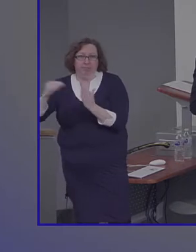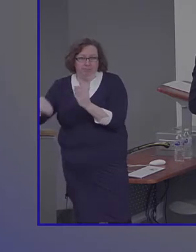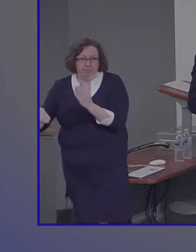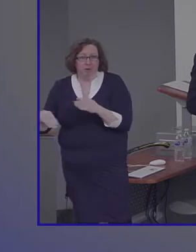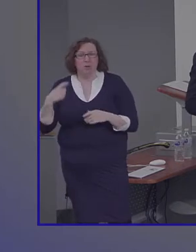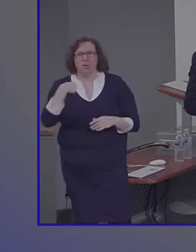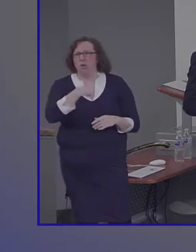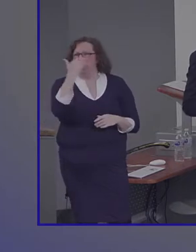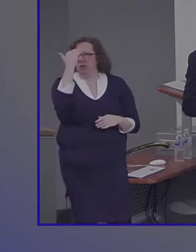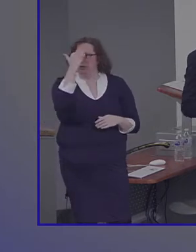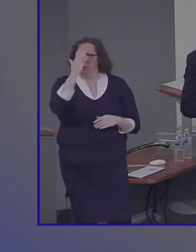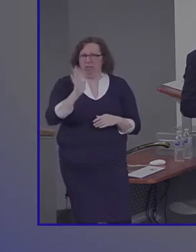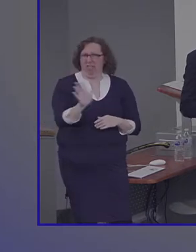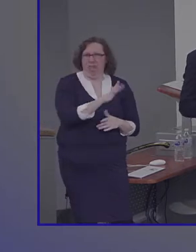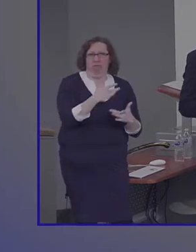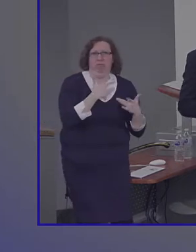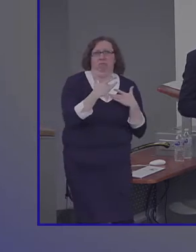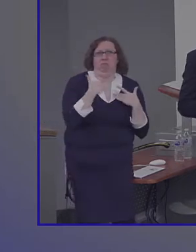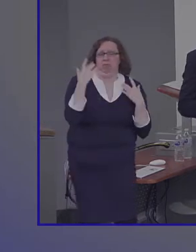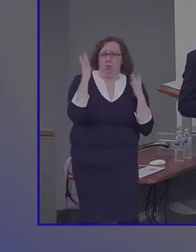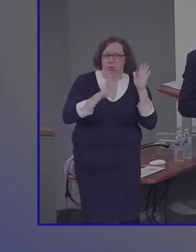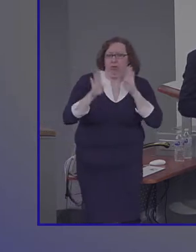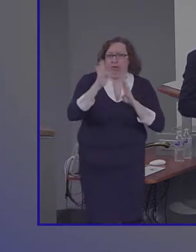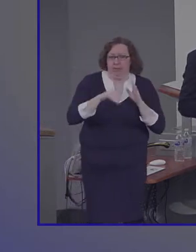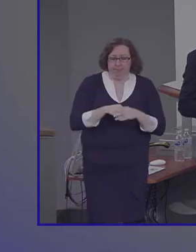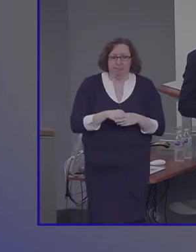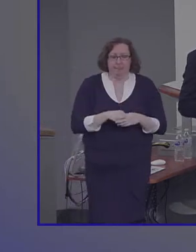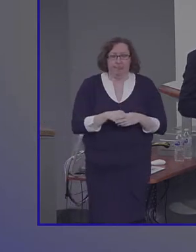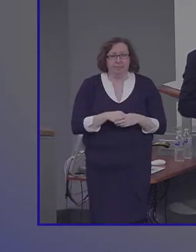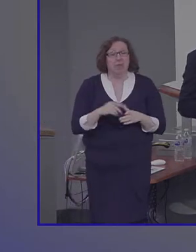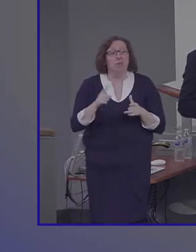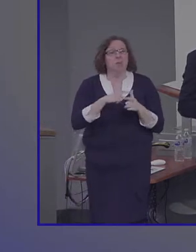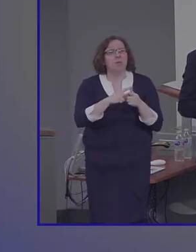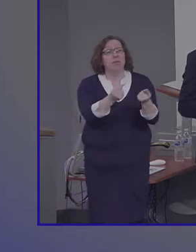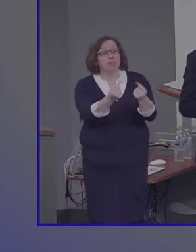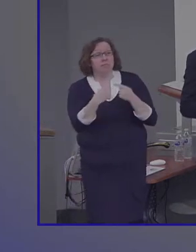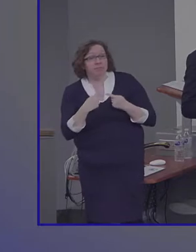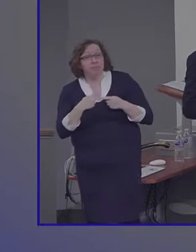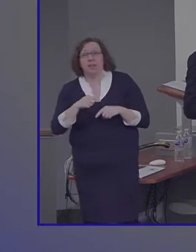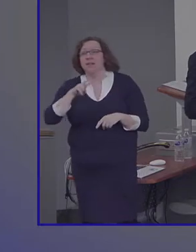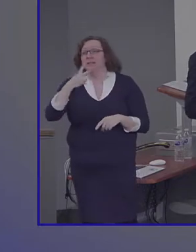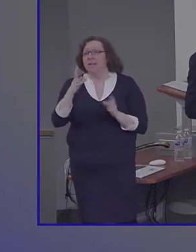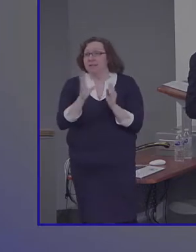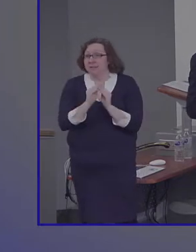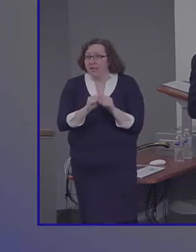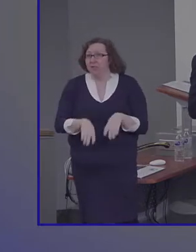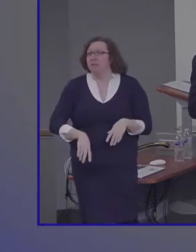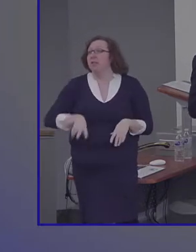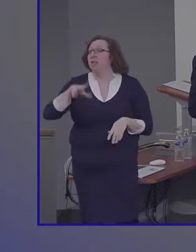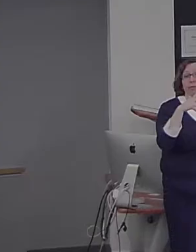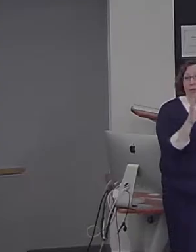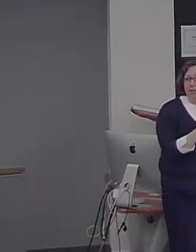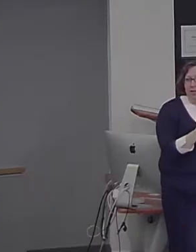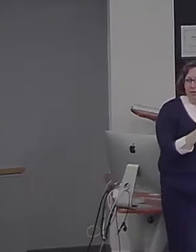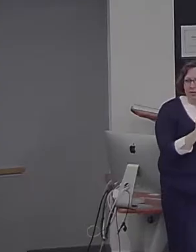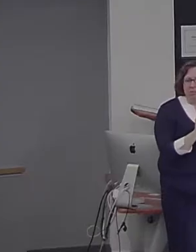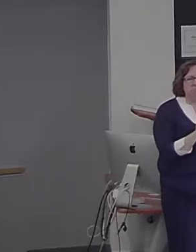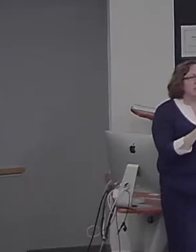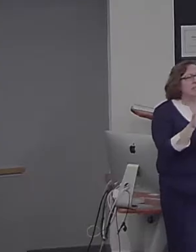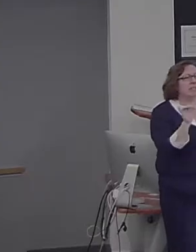And then sessions two and three were pretty much the same kind of design that I've been telling you about all along. They see the video,